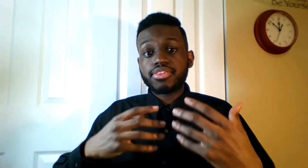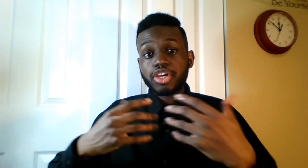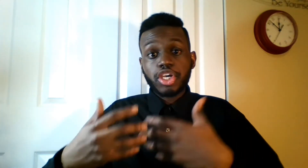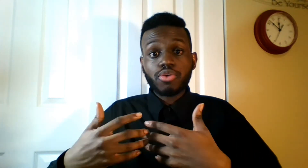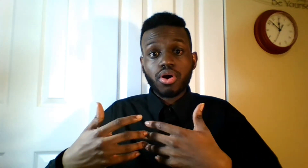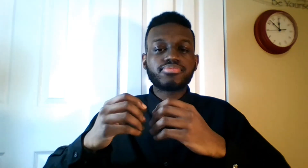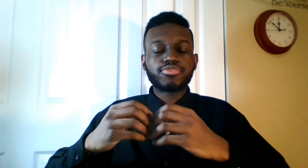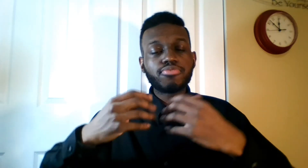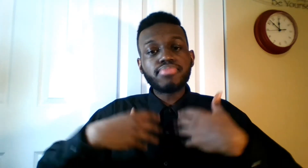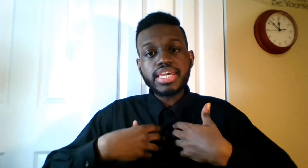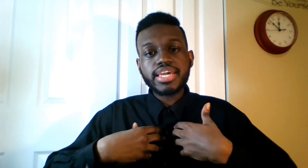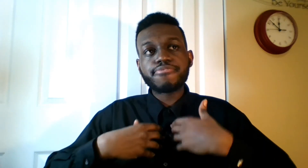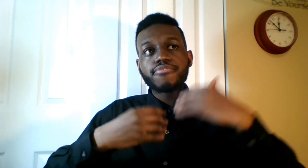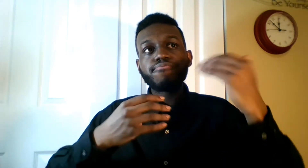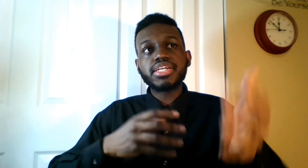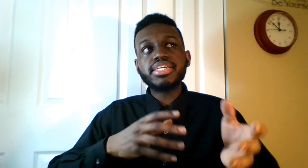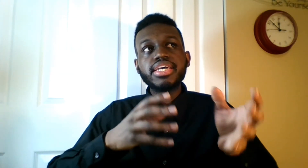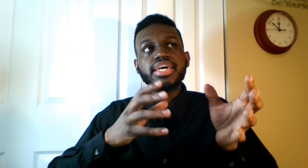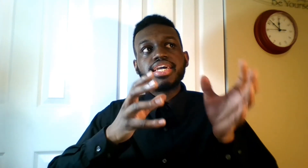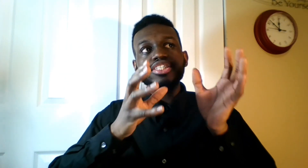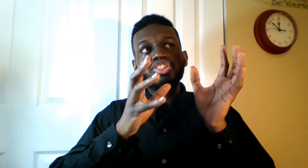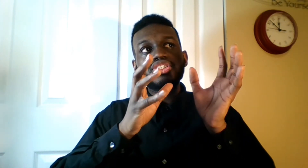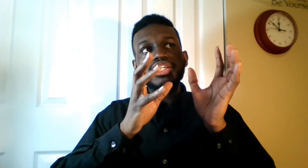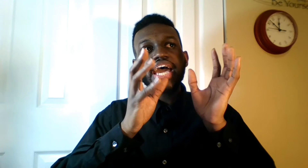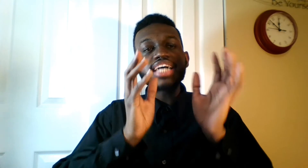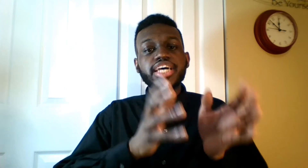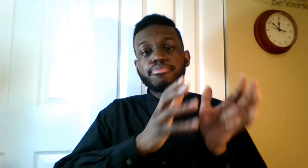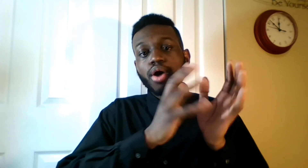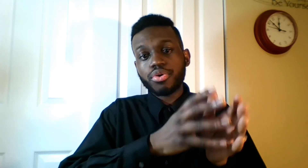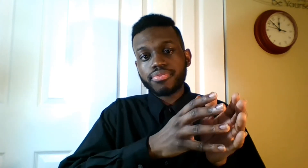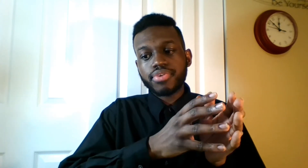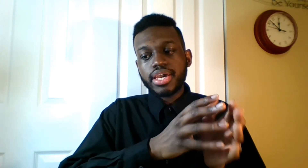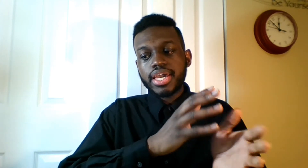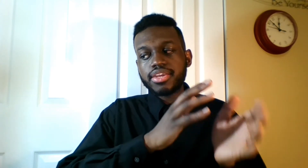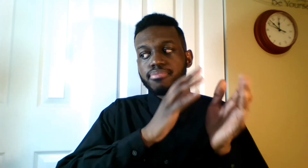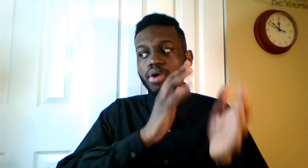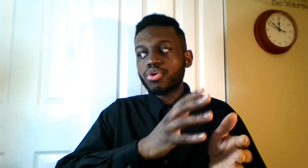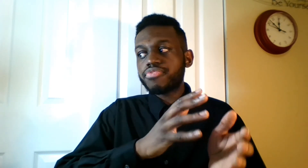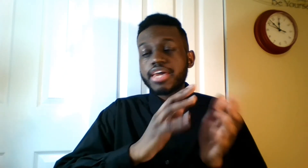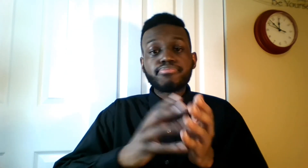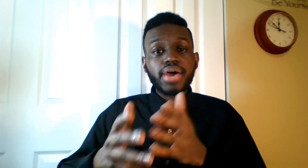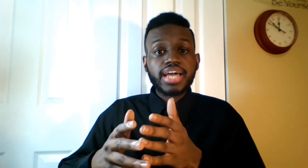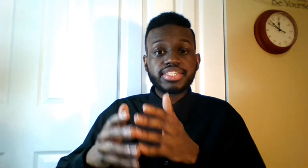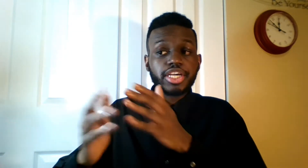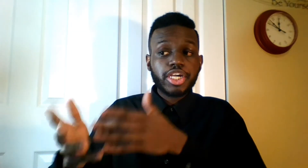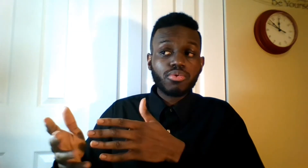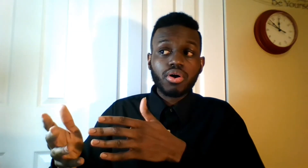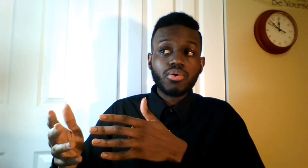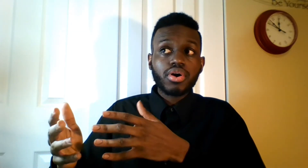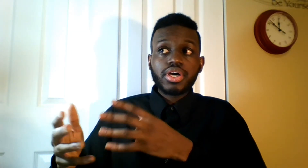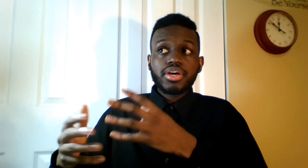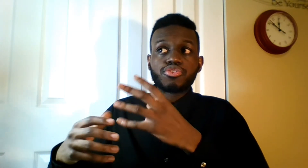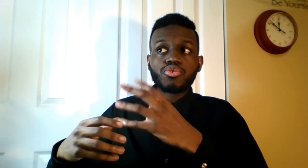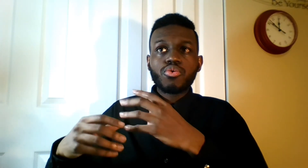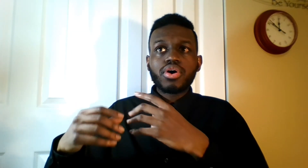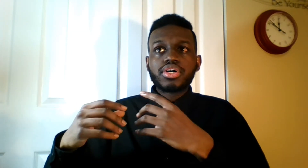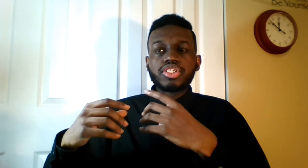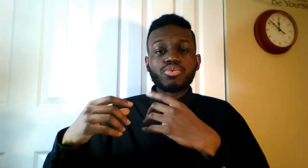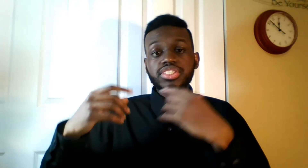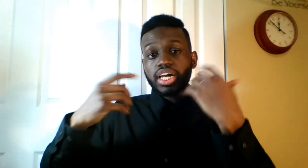hero. To me, if a villain has a motive and the motive impacts the hero to a psychological